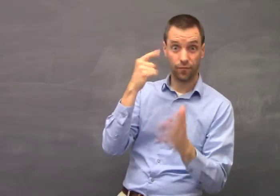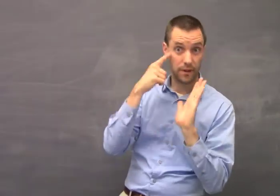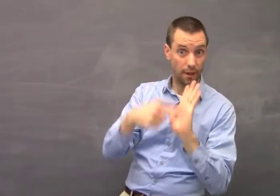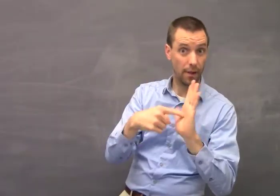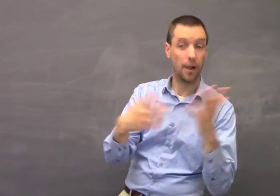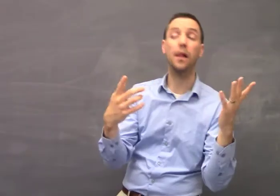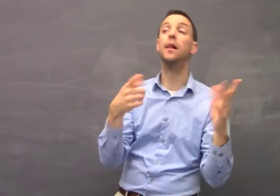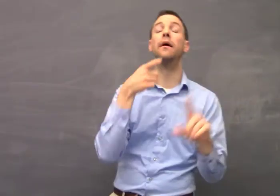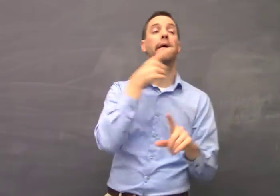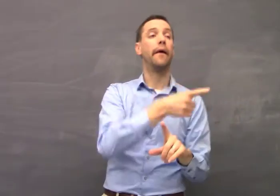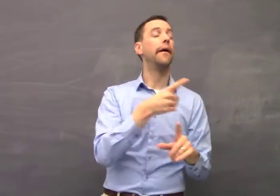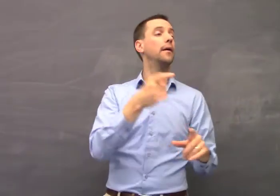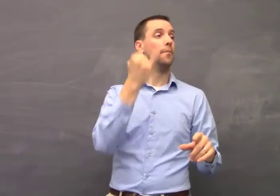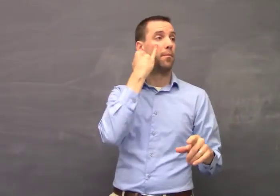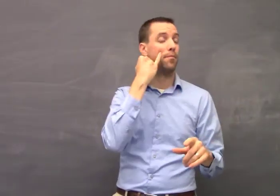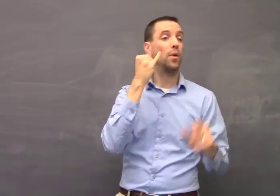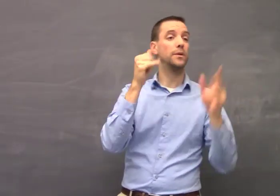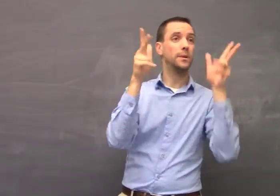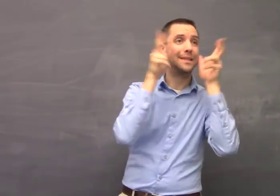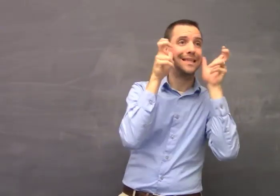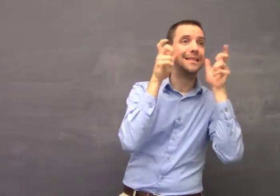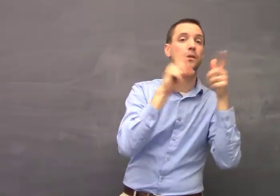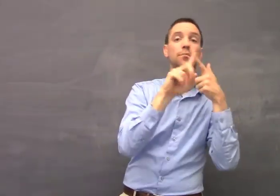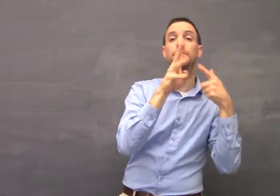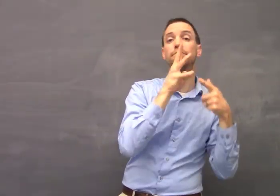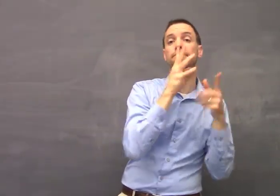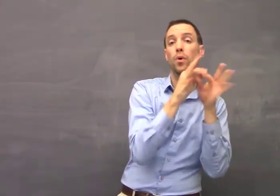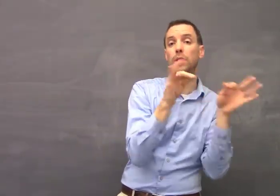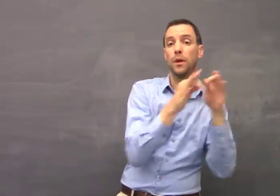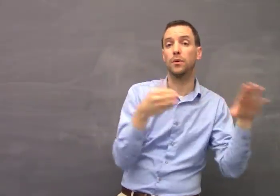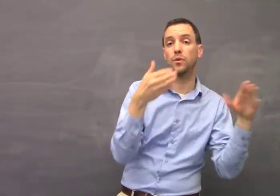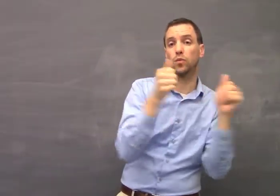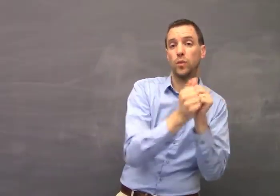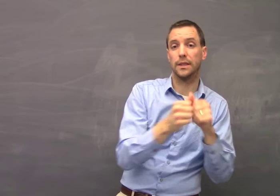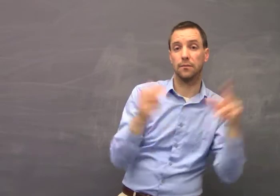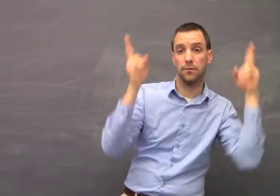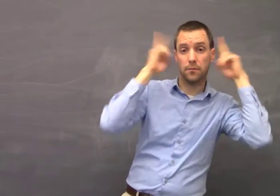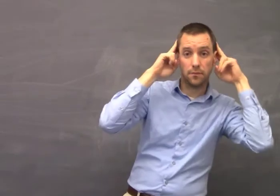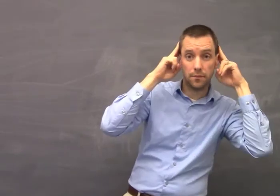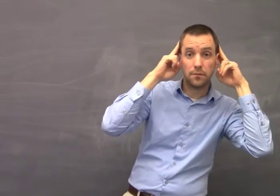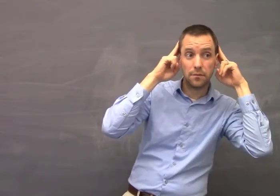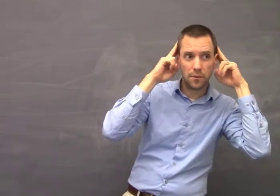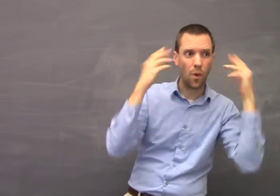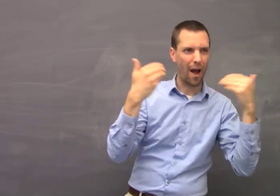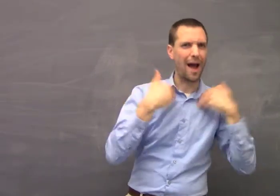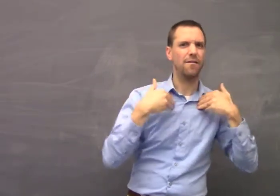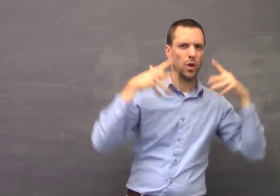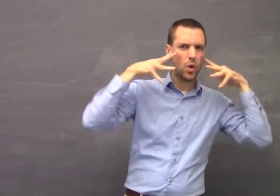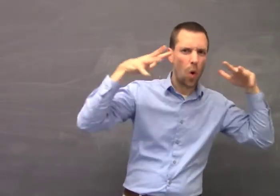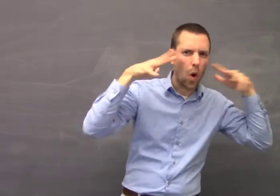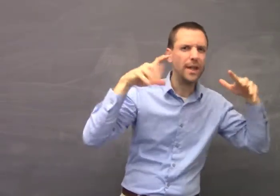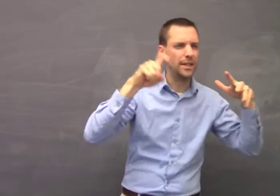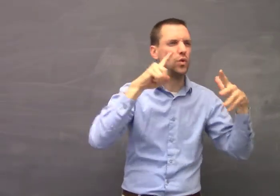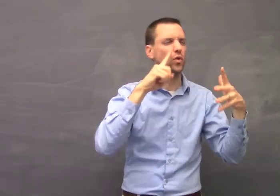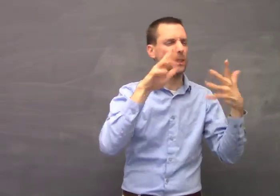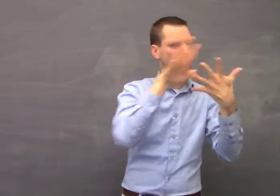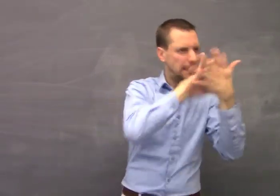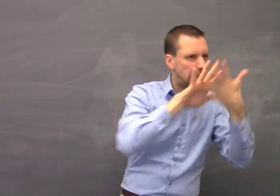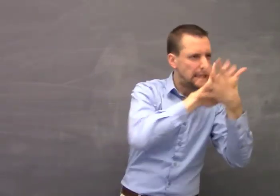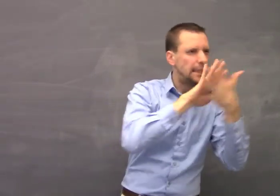For example, consider listening to spoken language using cochlear implants. There's still noise that the